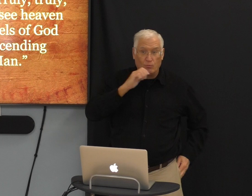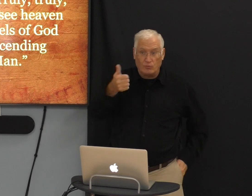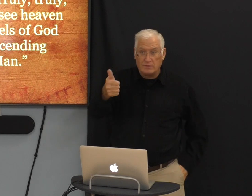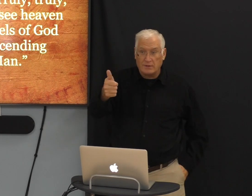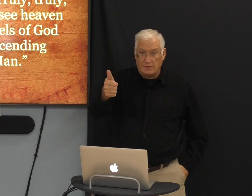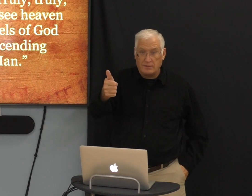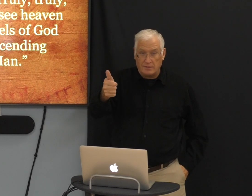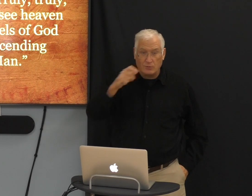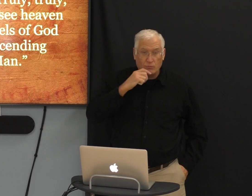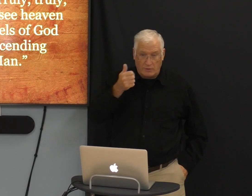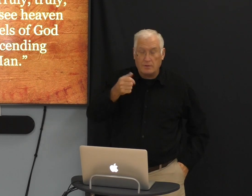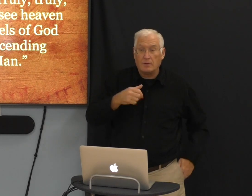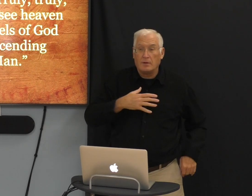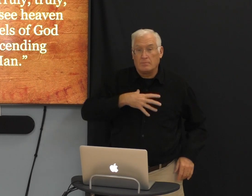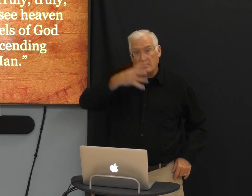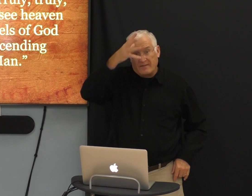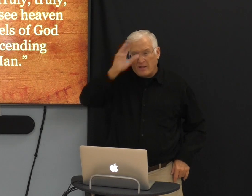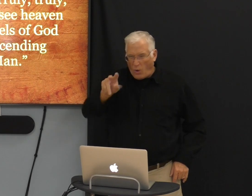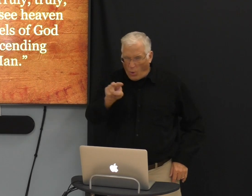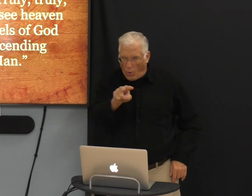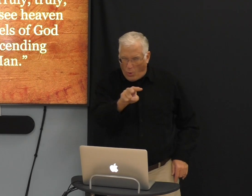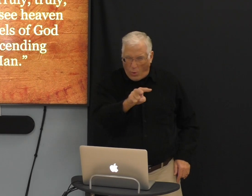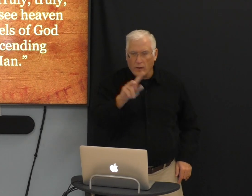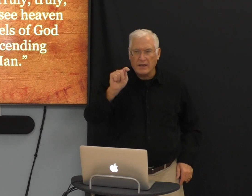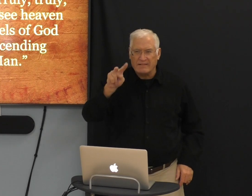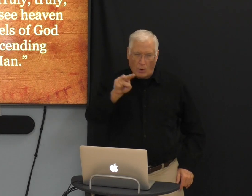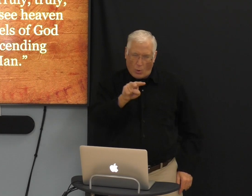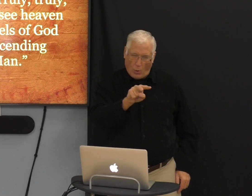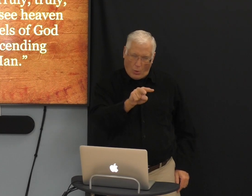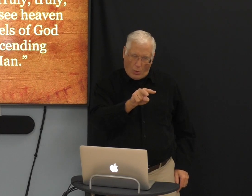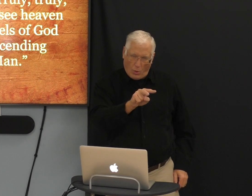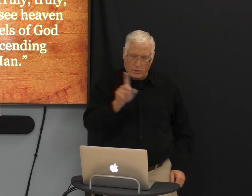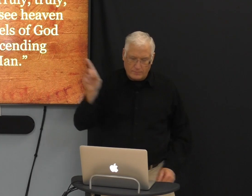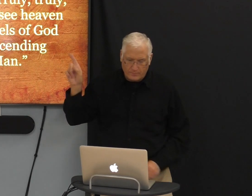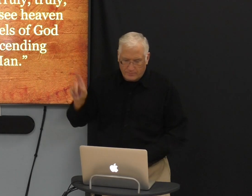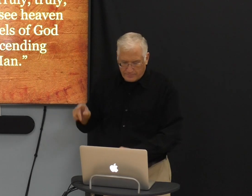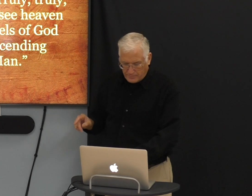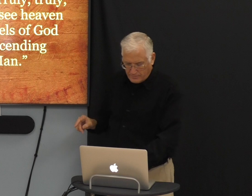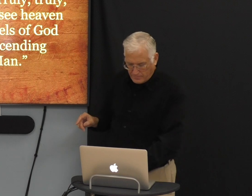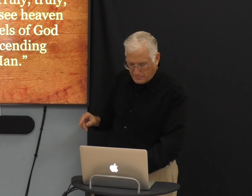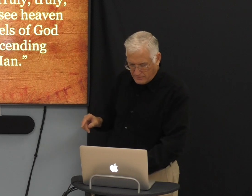I was 10 at the time. My father told us to watch the television.